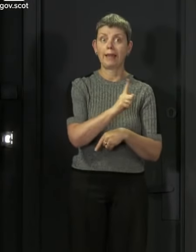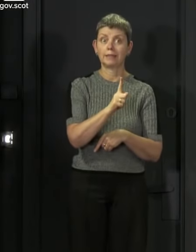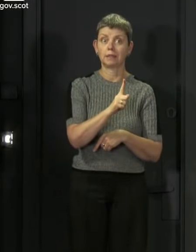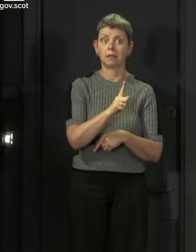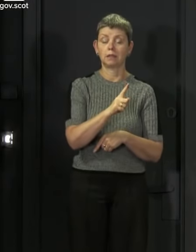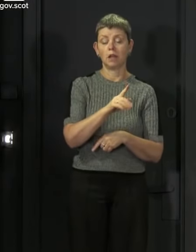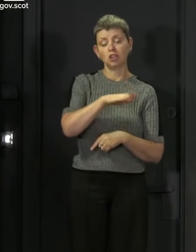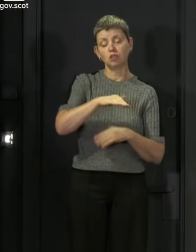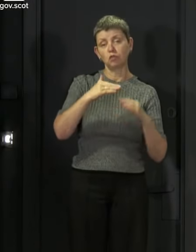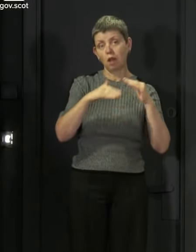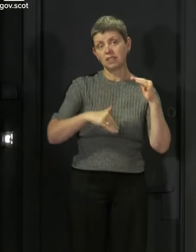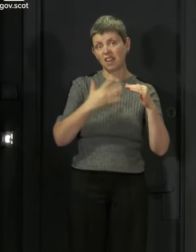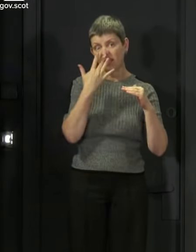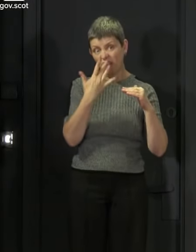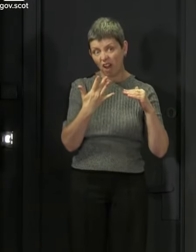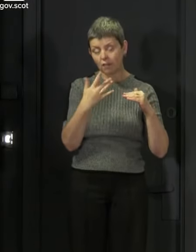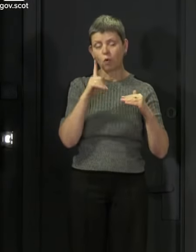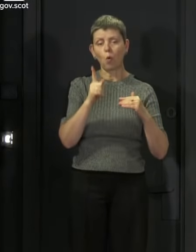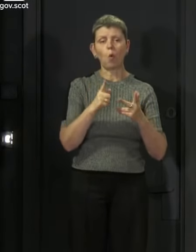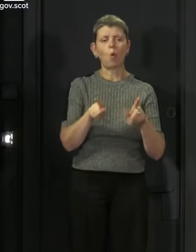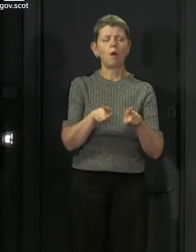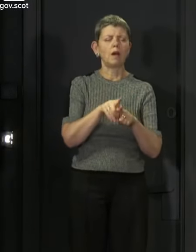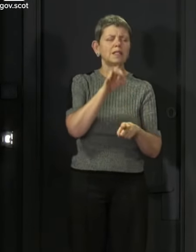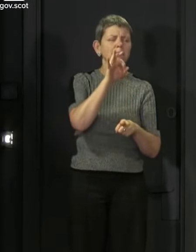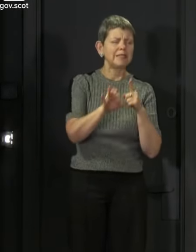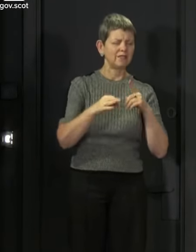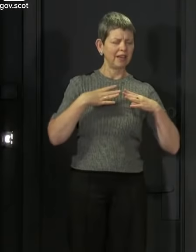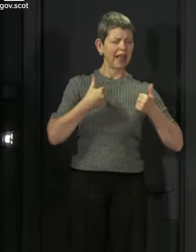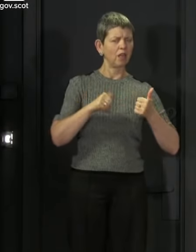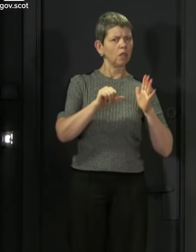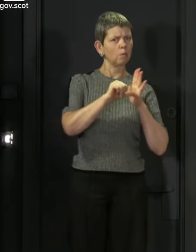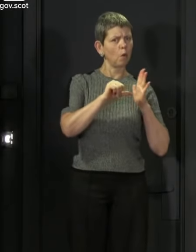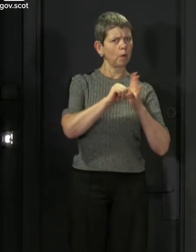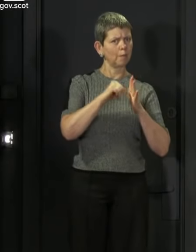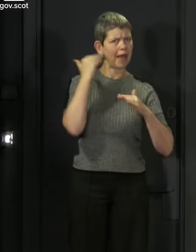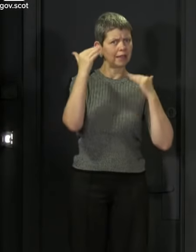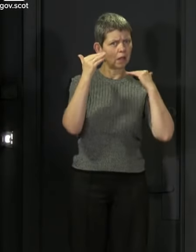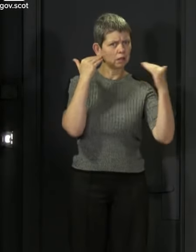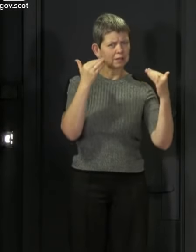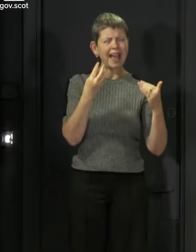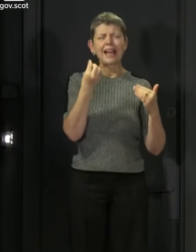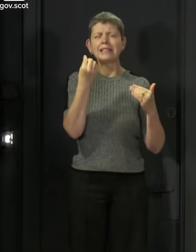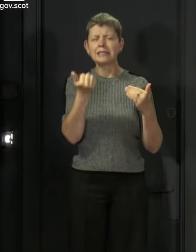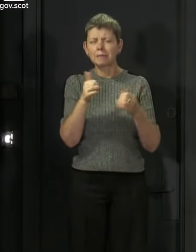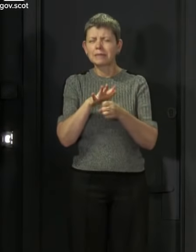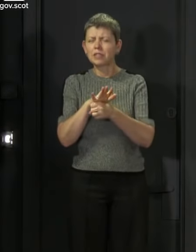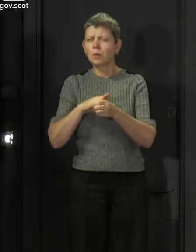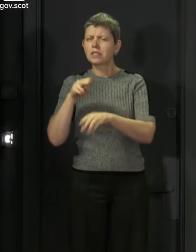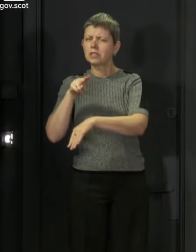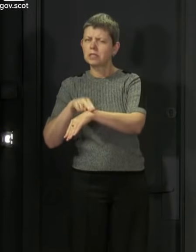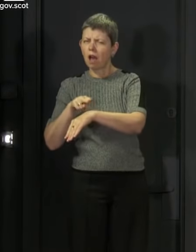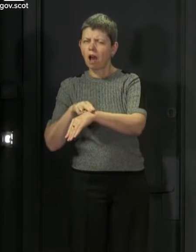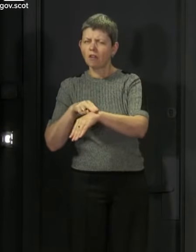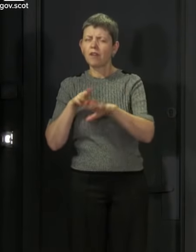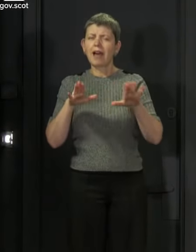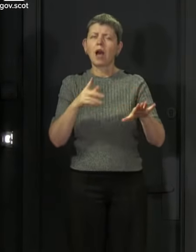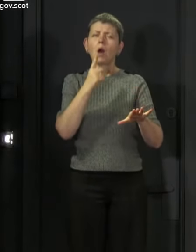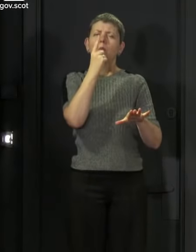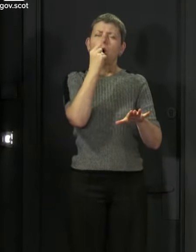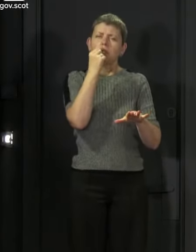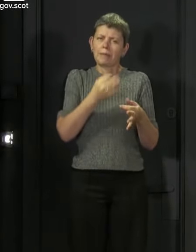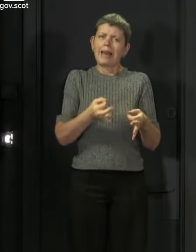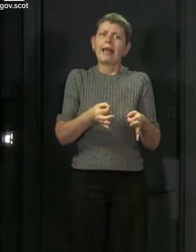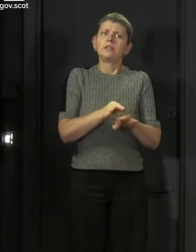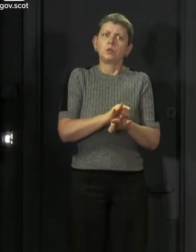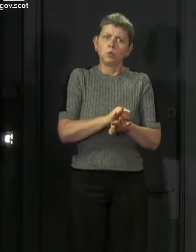under five, people with certain health conditions and in some circumstances for staff, but we encourage staff in most circumstances